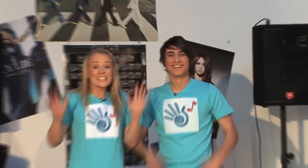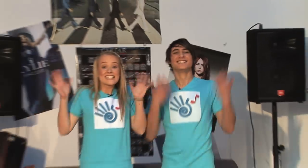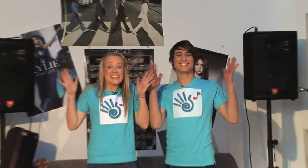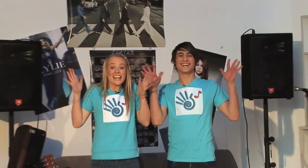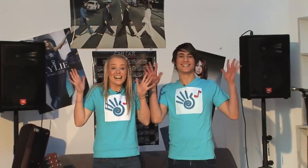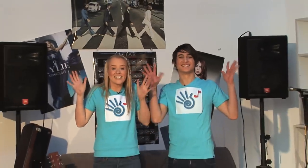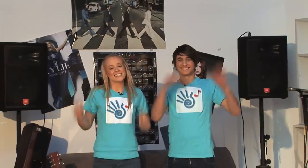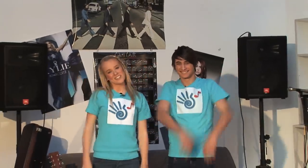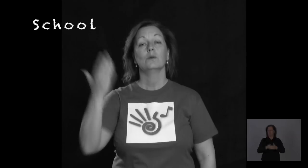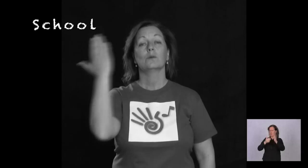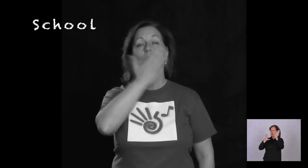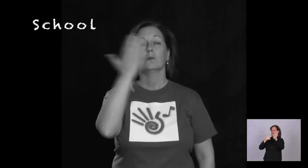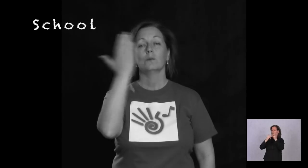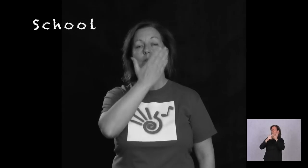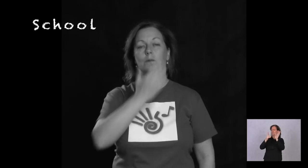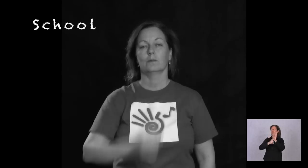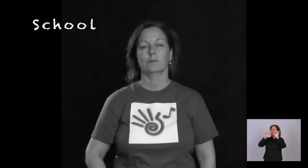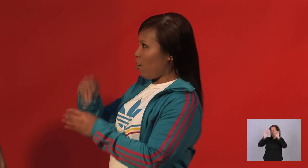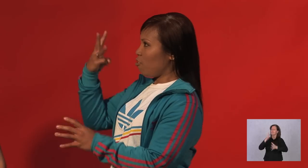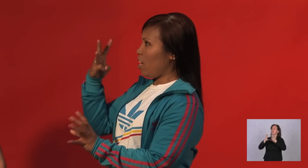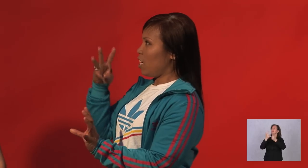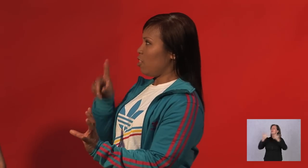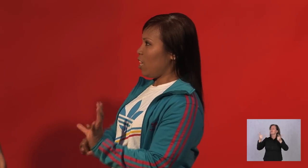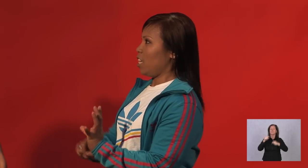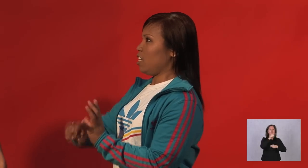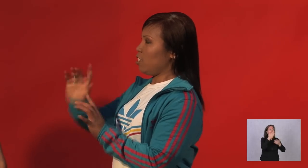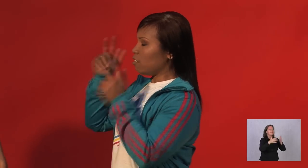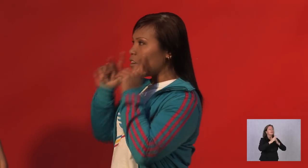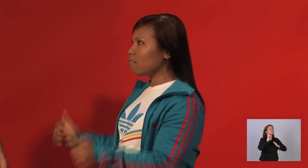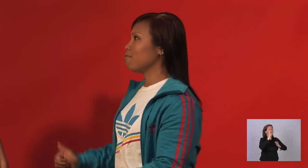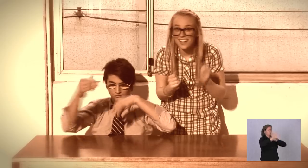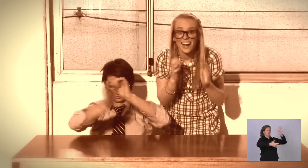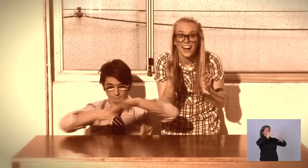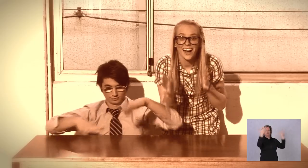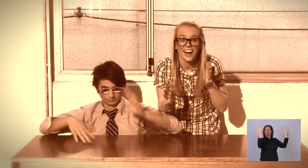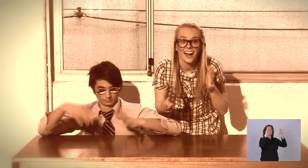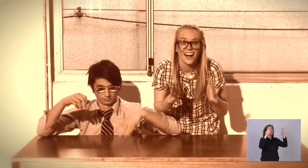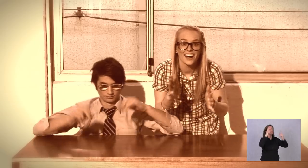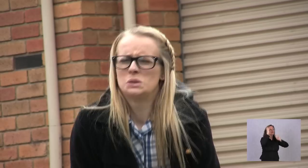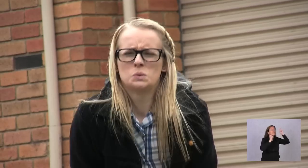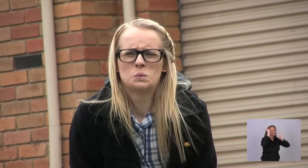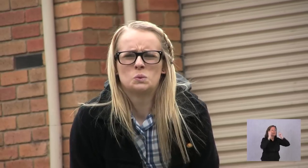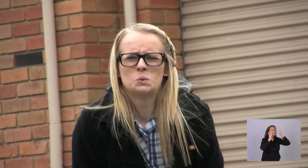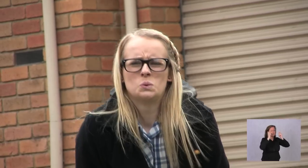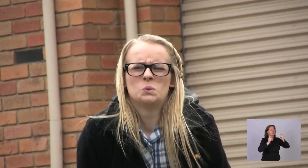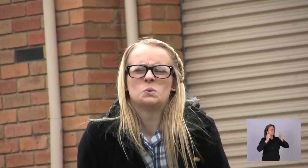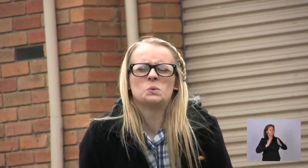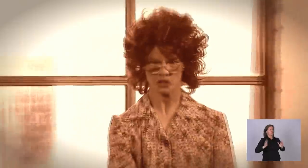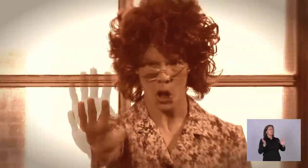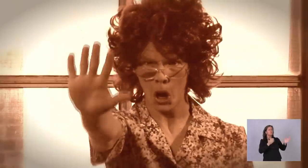Auslan. It's Australia's sign language. It's how deaf people communicate. Using their hands, facial expressions, and body